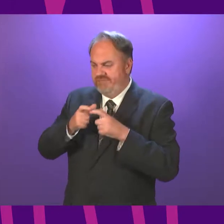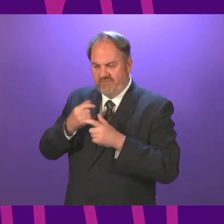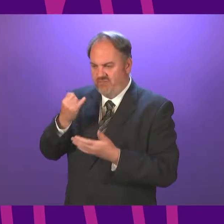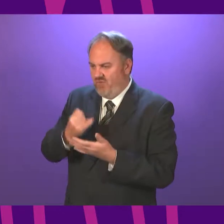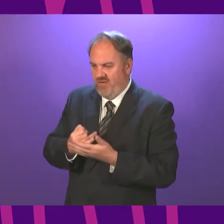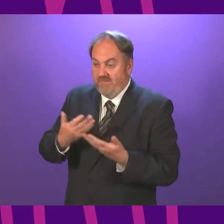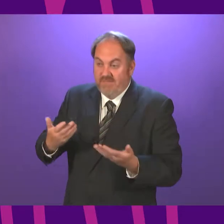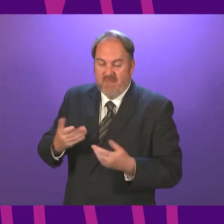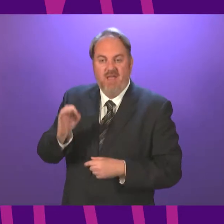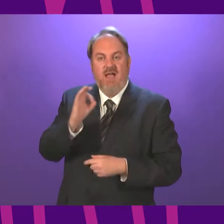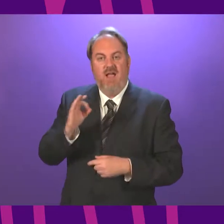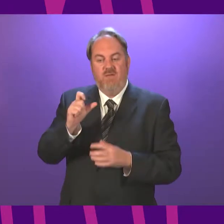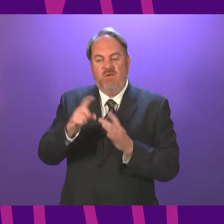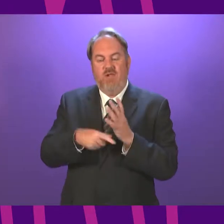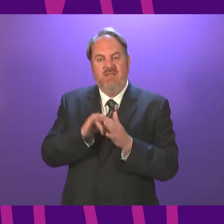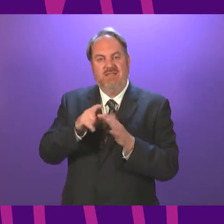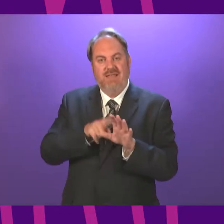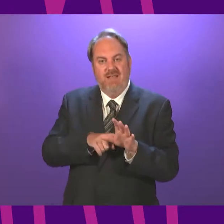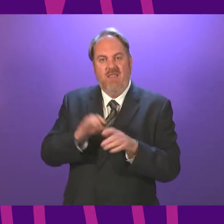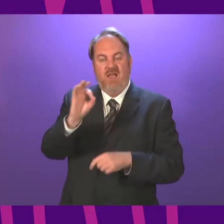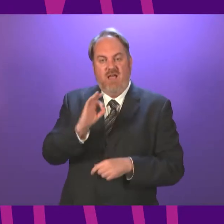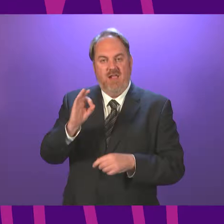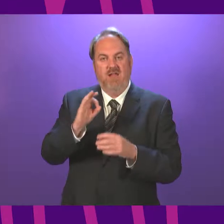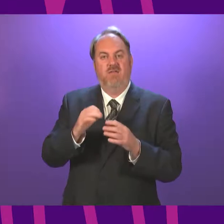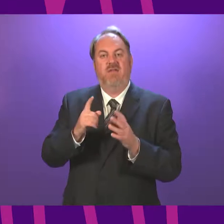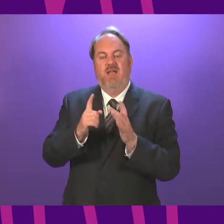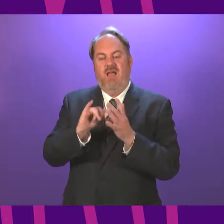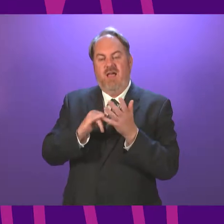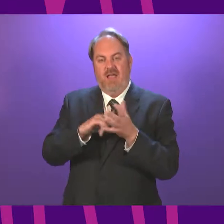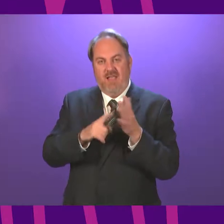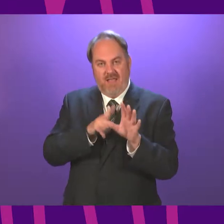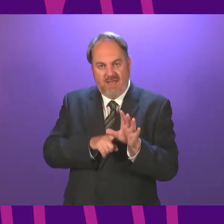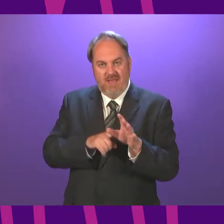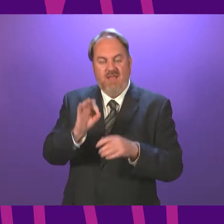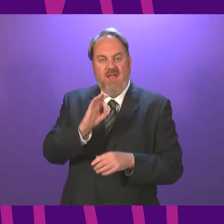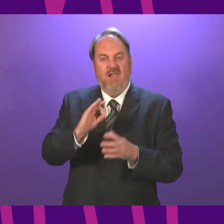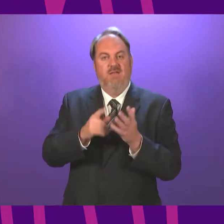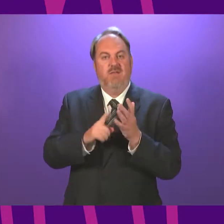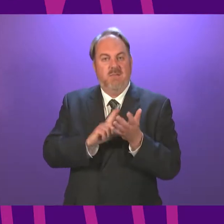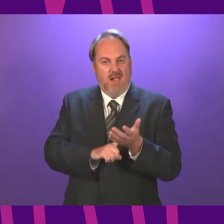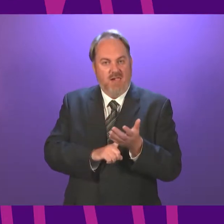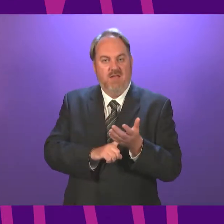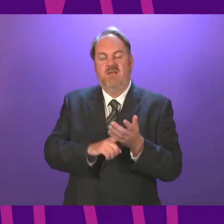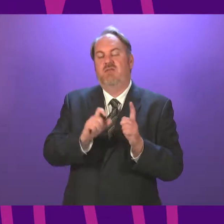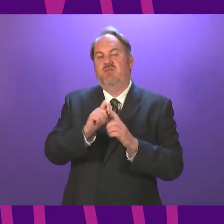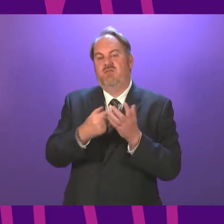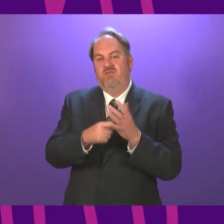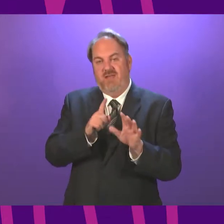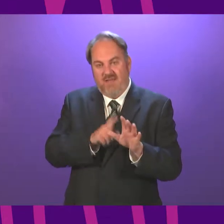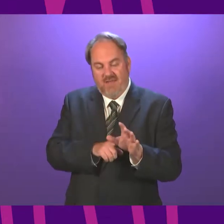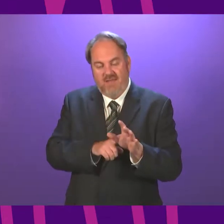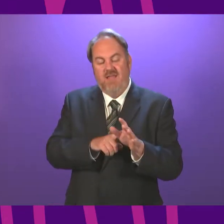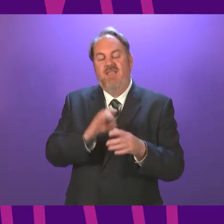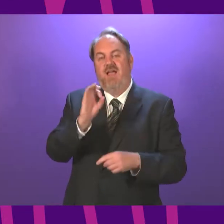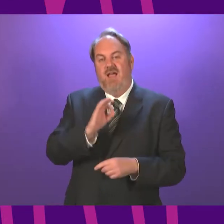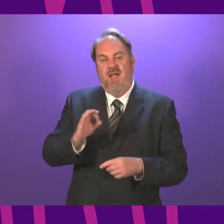the Isle of Collinsay, the Isle of Iona, the Isle of Iley, the Isle of Dura, the Isle of Mull, the Isle of Orensey, the Isle of Tyree